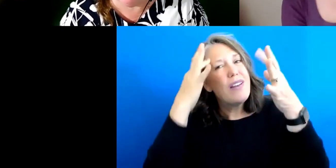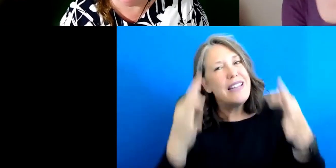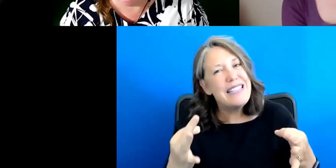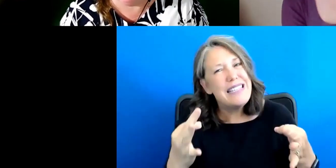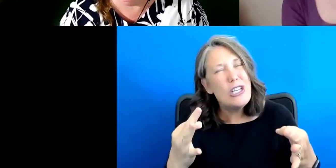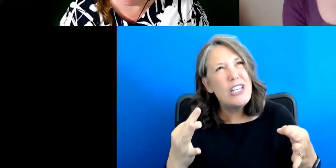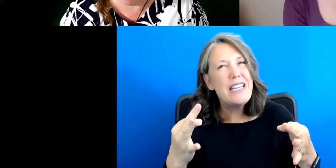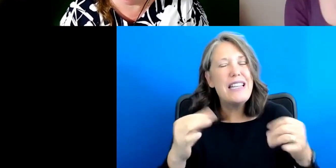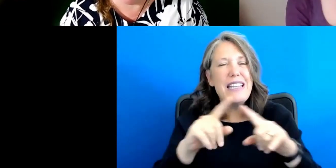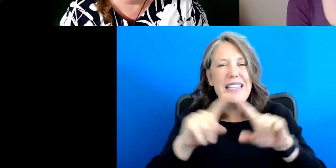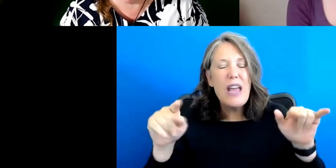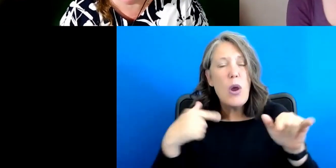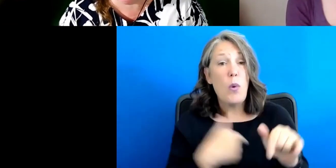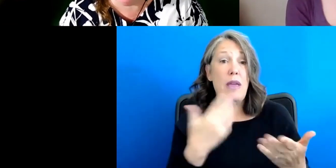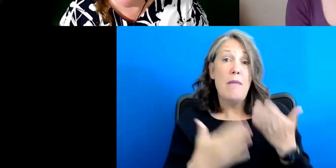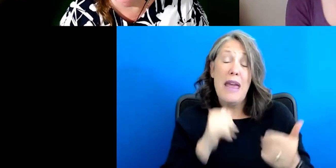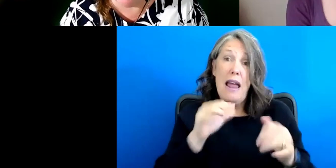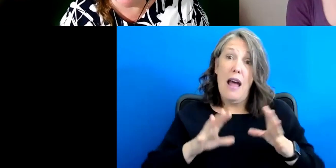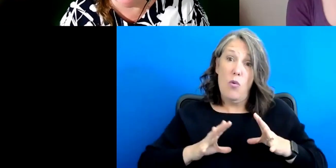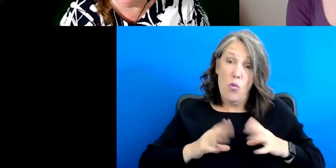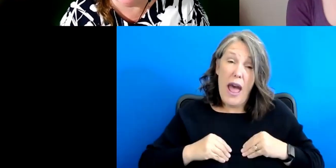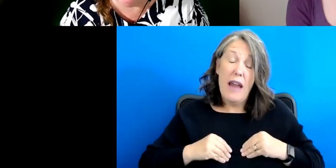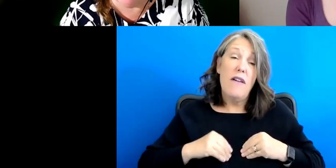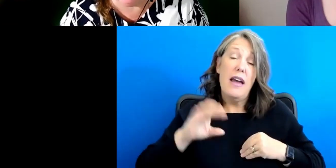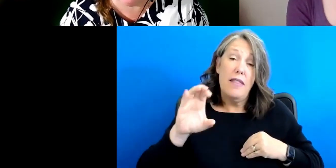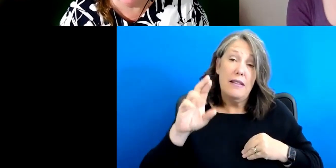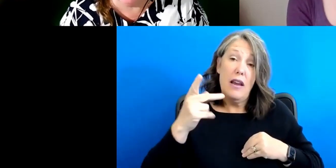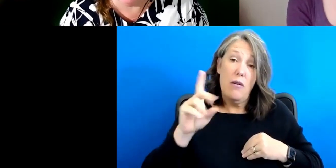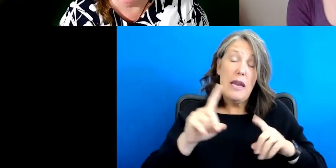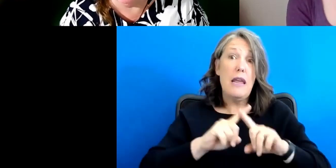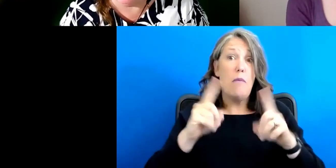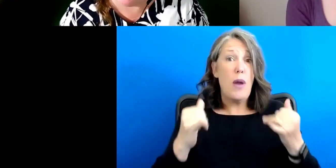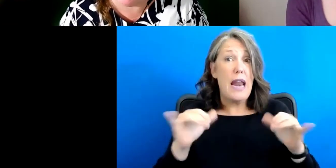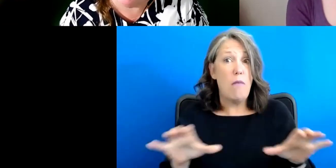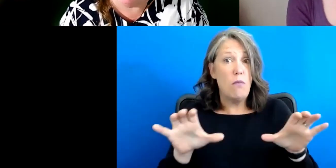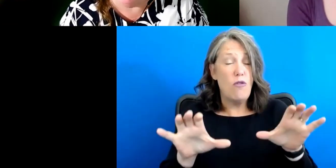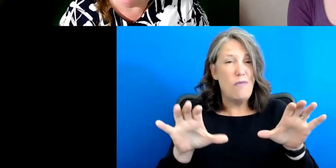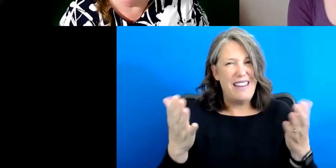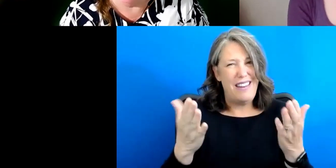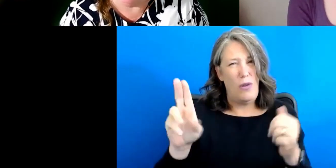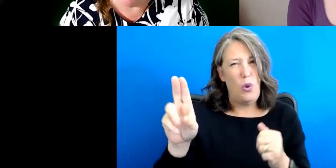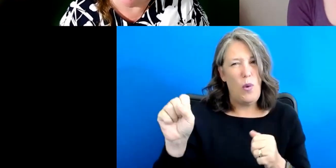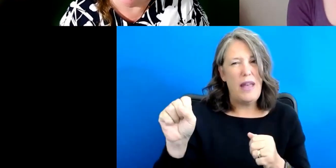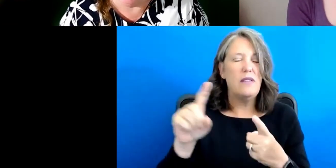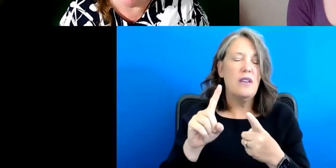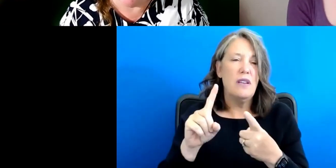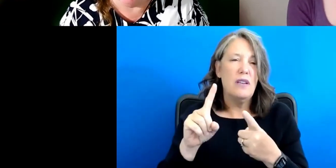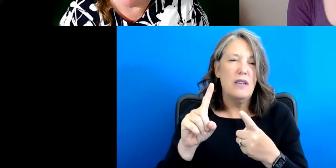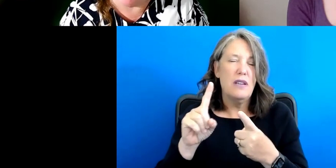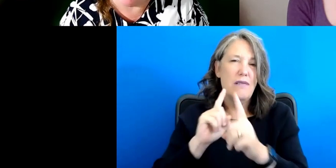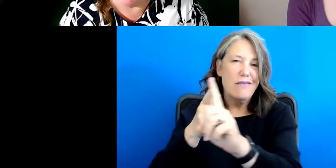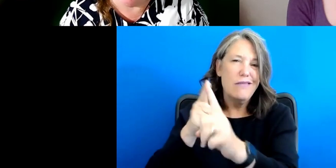ratified the CRPD, but there's actually a movement now in the U S towards, um, you know,